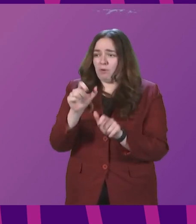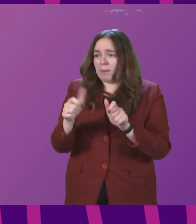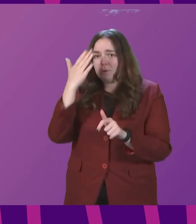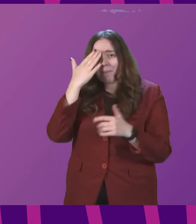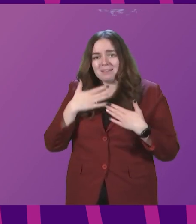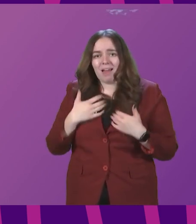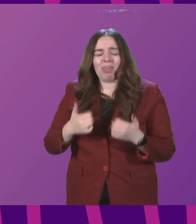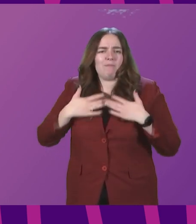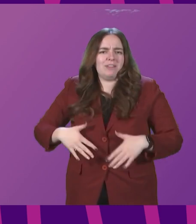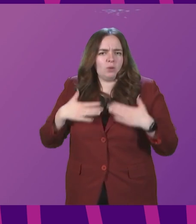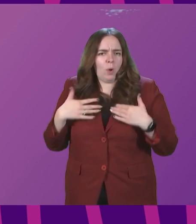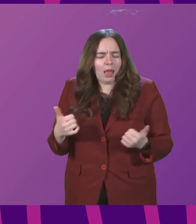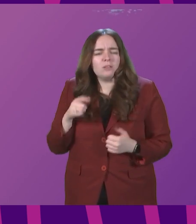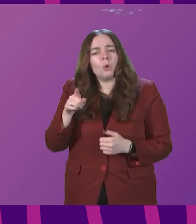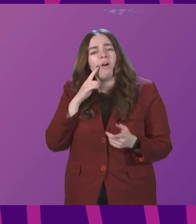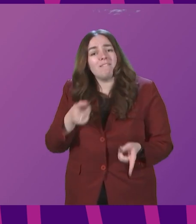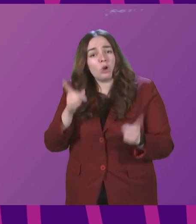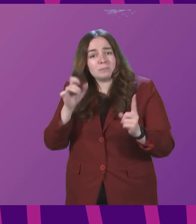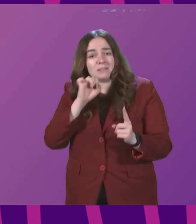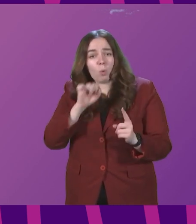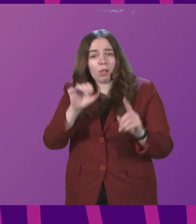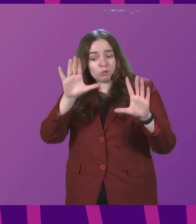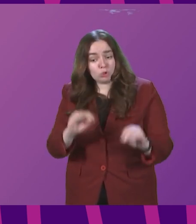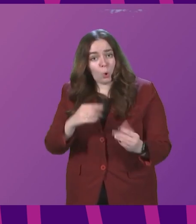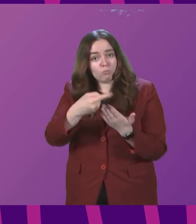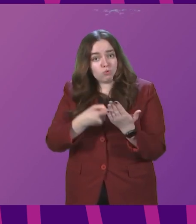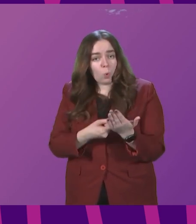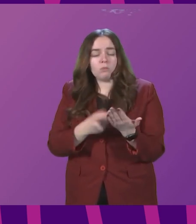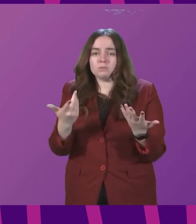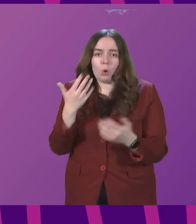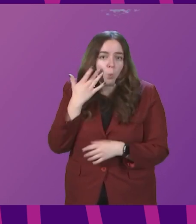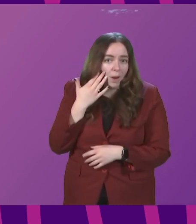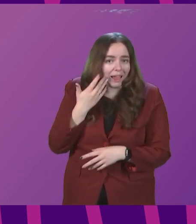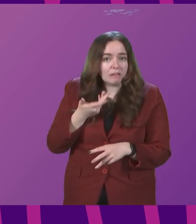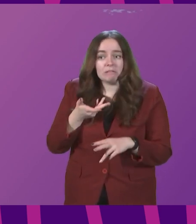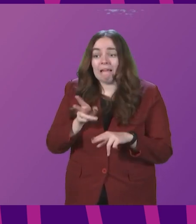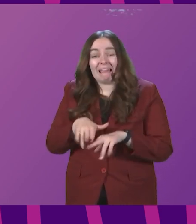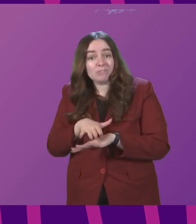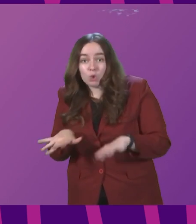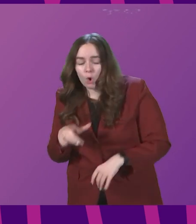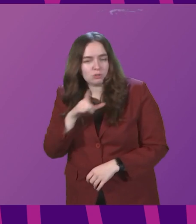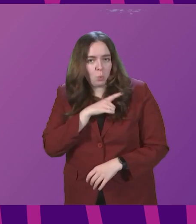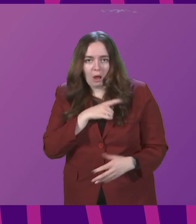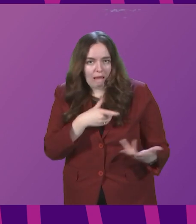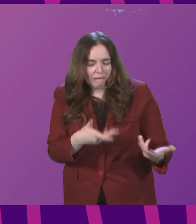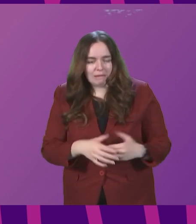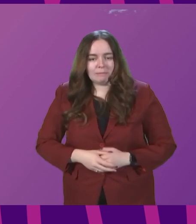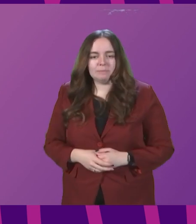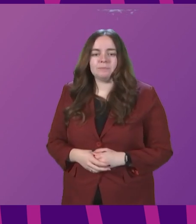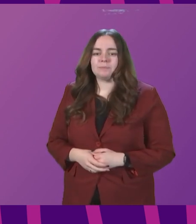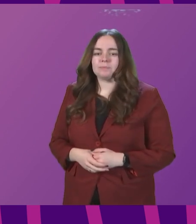So will the First Minister lift these restrictions? If so, when? If not, why? First Minister.